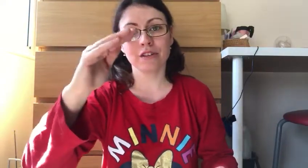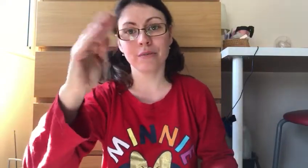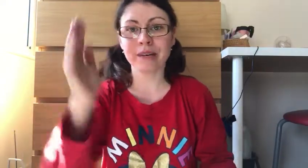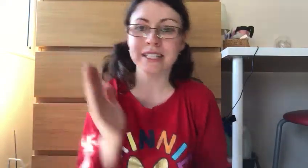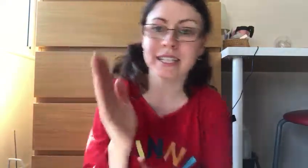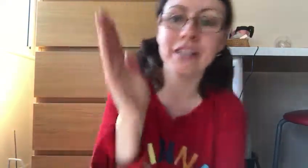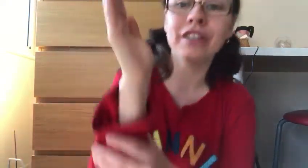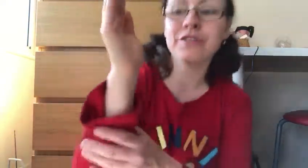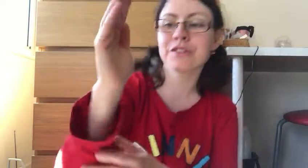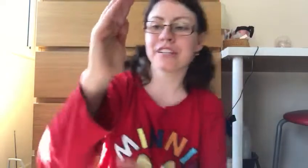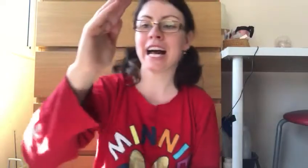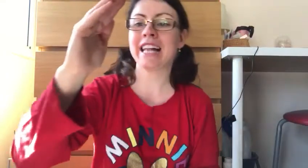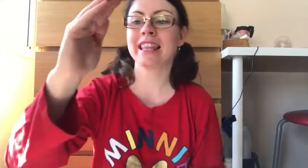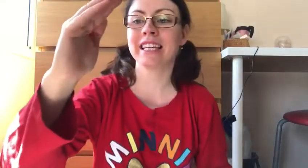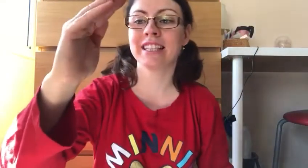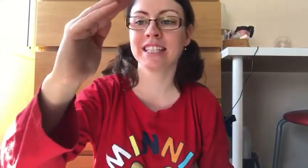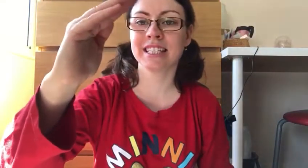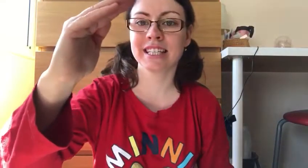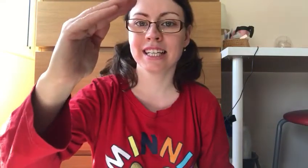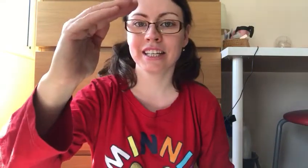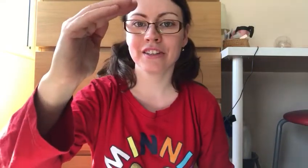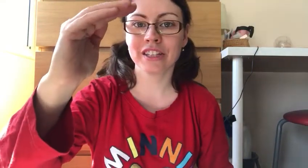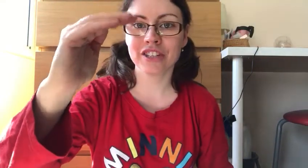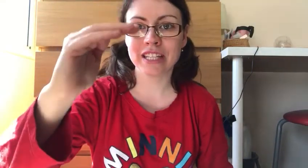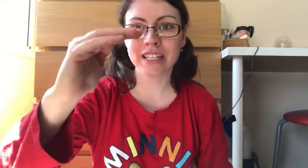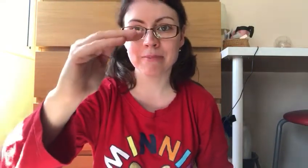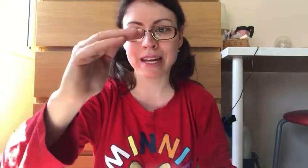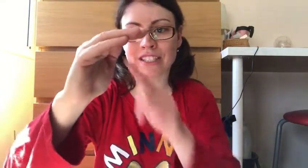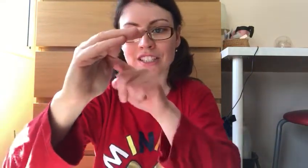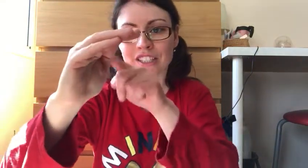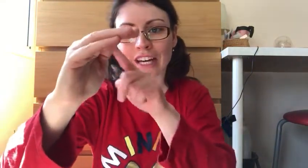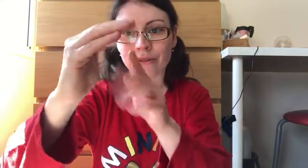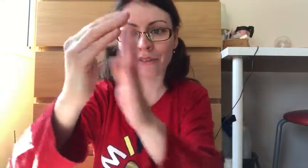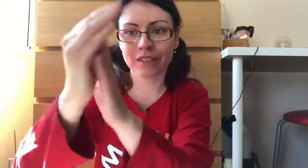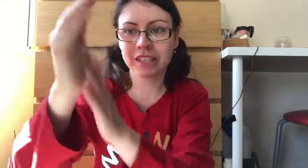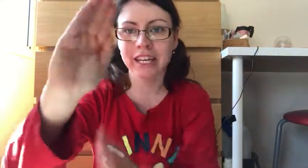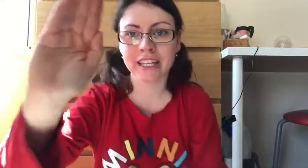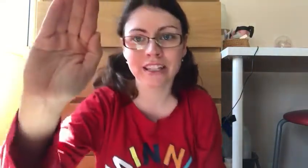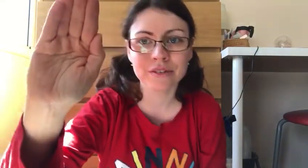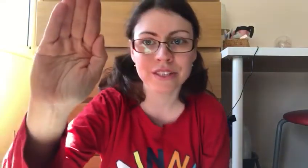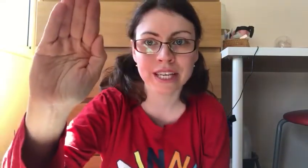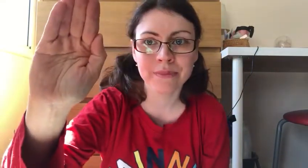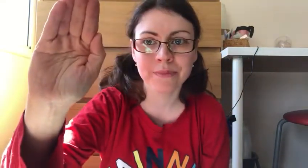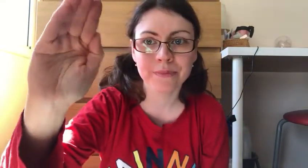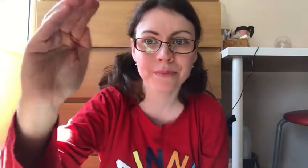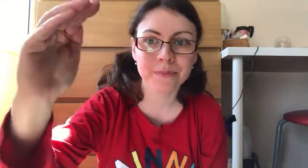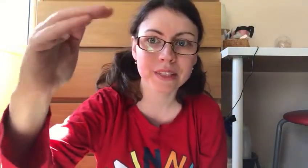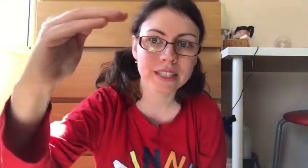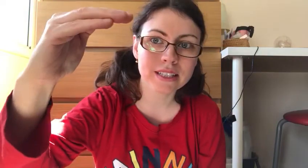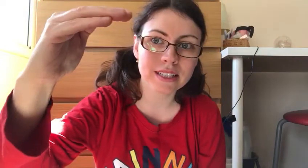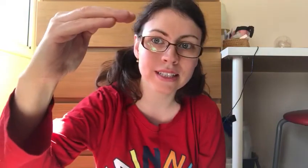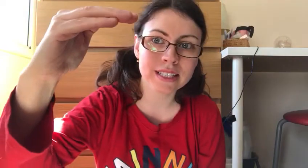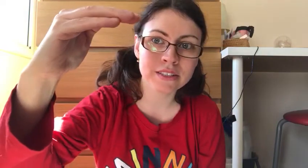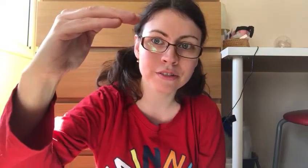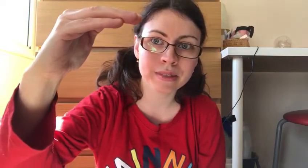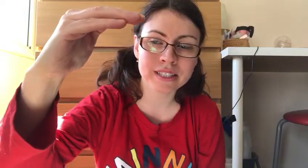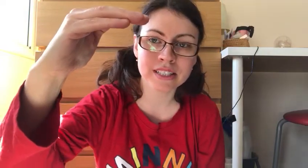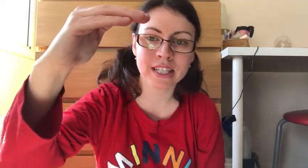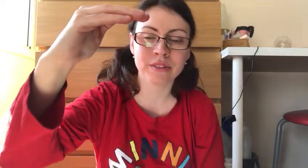So basically you're going to use your hand like this, you're going to gently bend it down. Okay can you see it's a little bending down